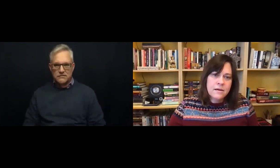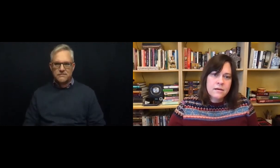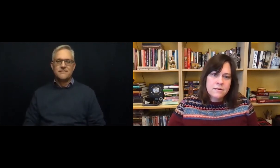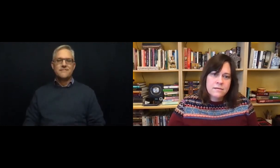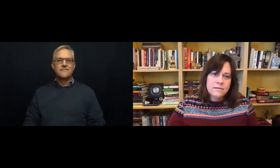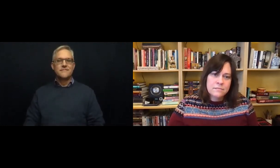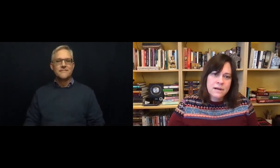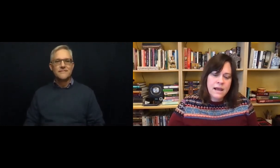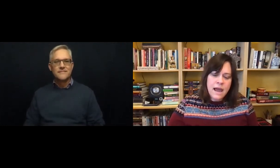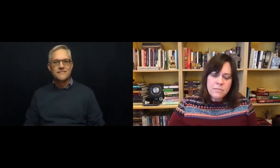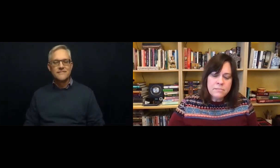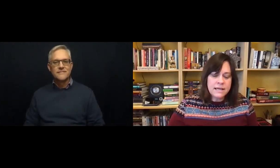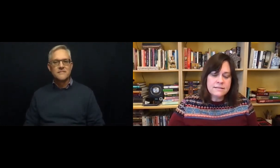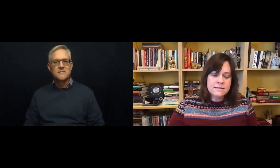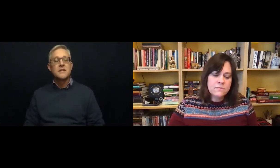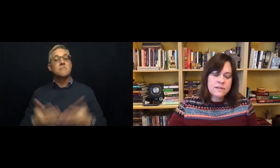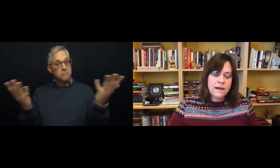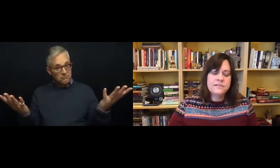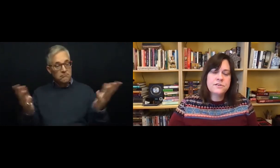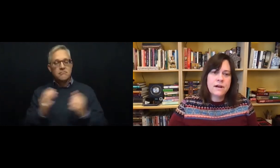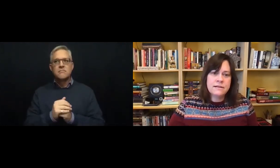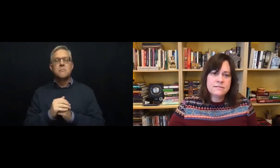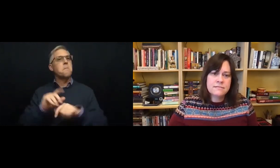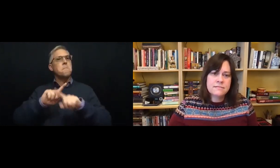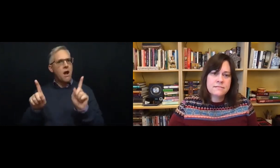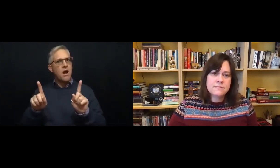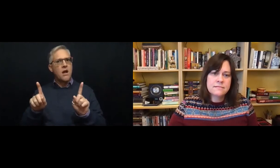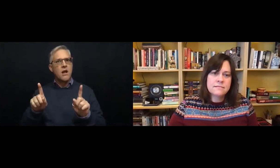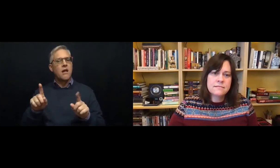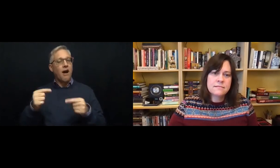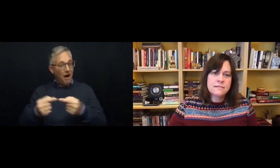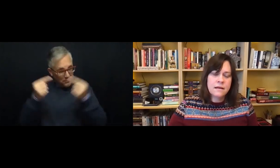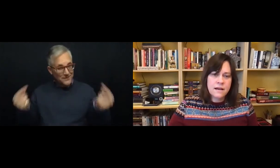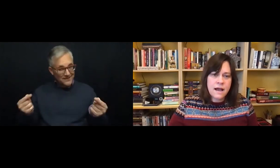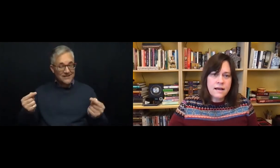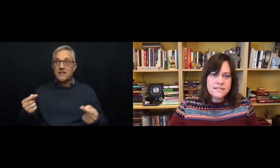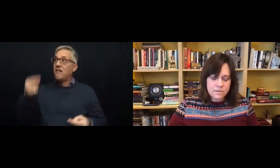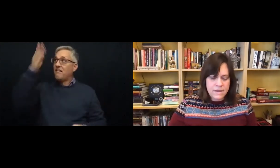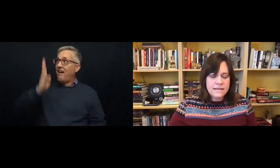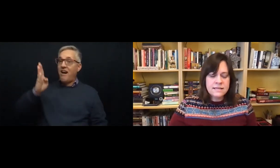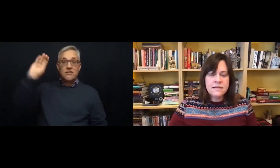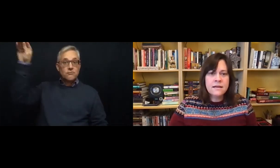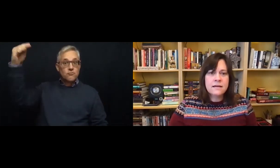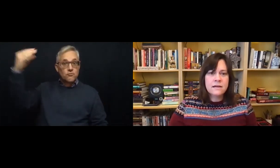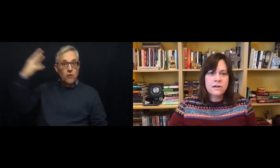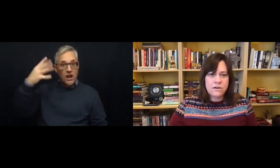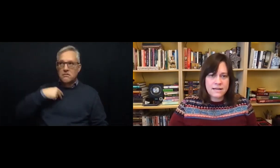but I am amazed with God's grace God's amazing grace